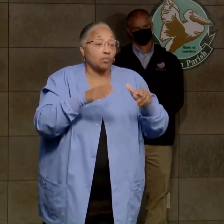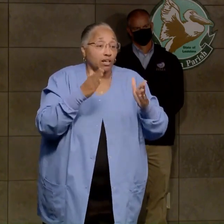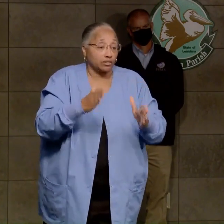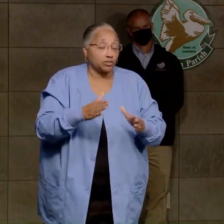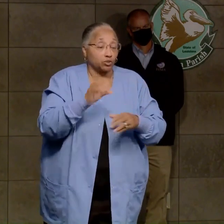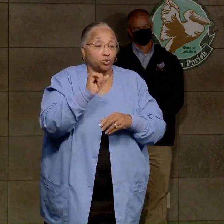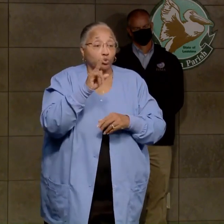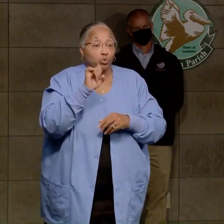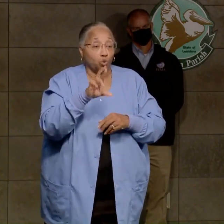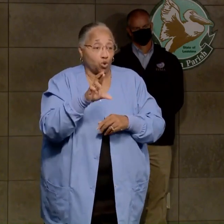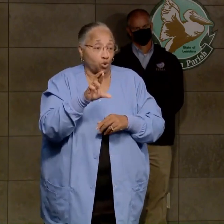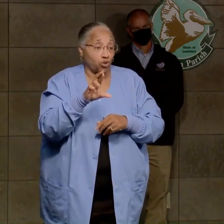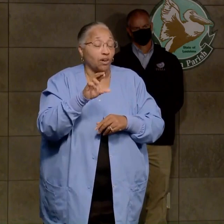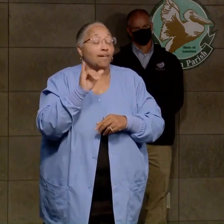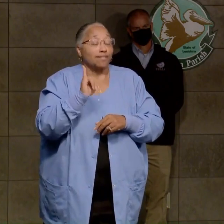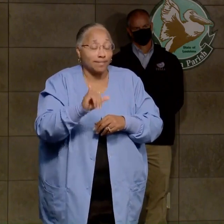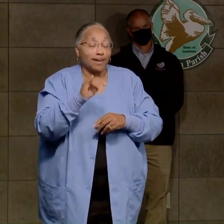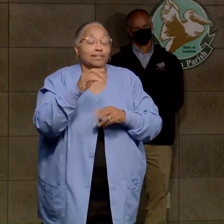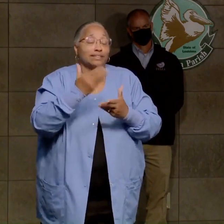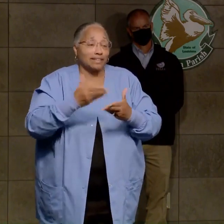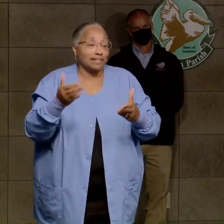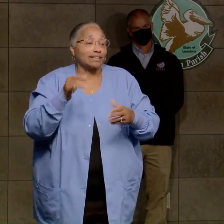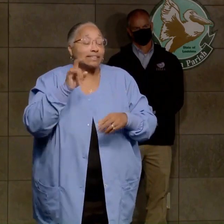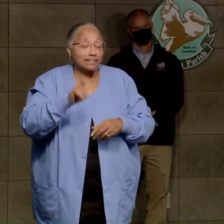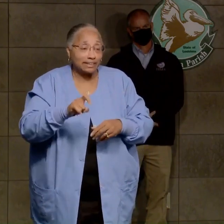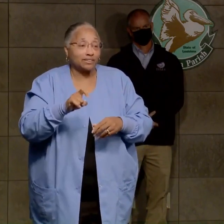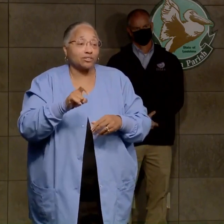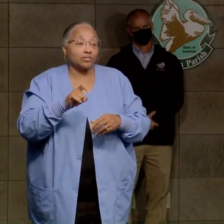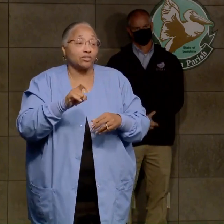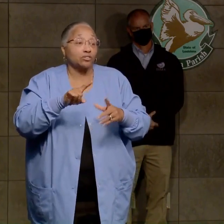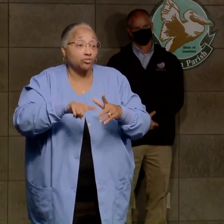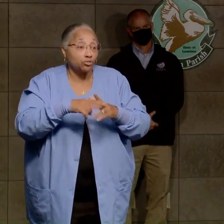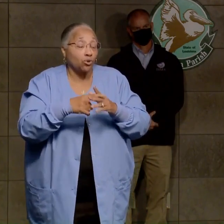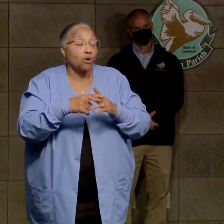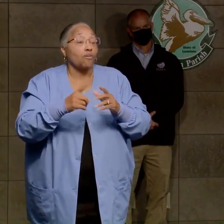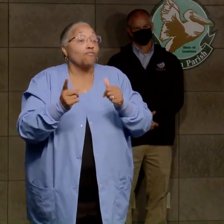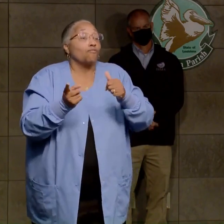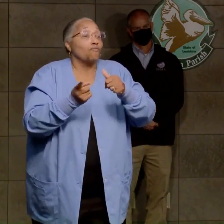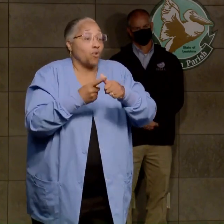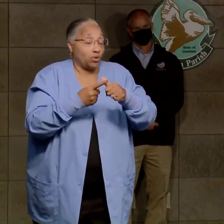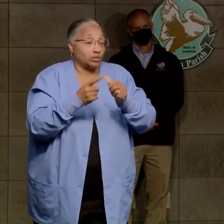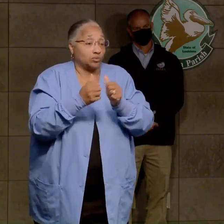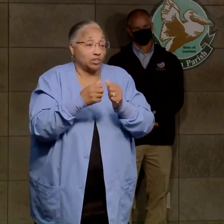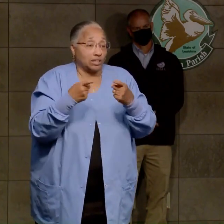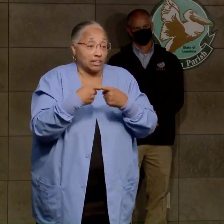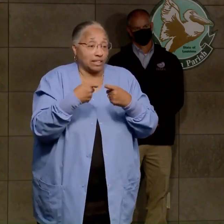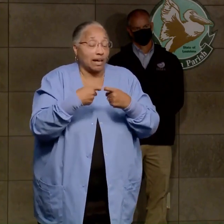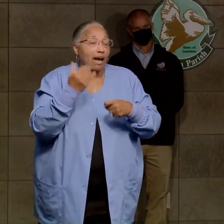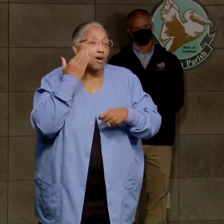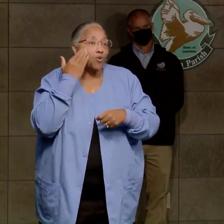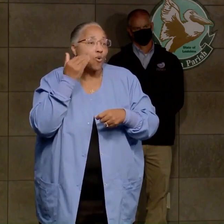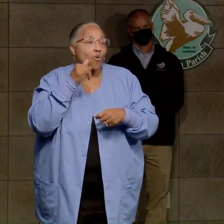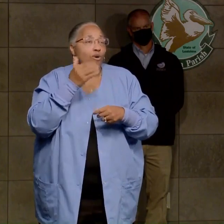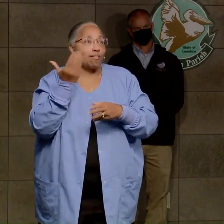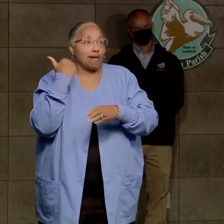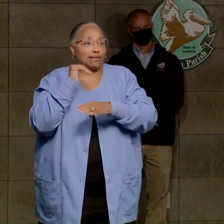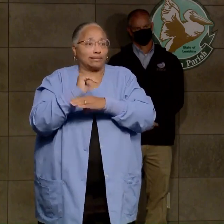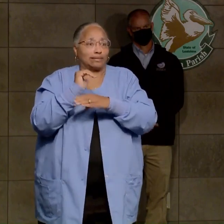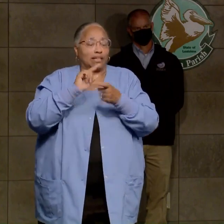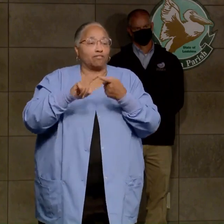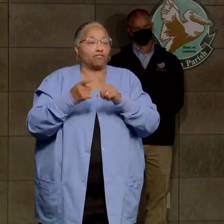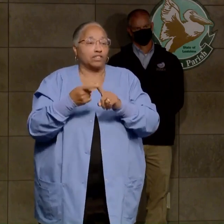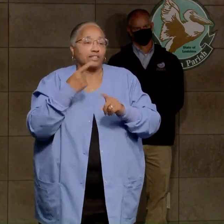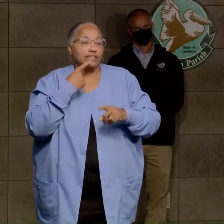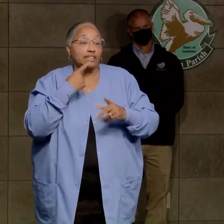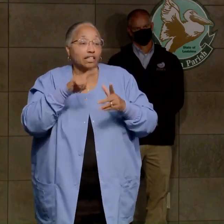our sewer plant. Those are the things that need to get online first. I know last night I was hearing friends say they are starting to